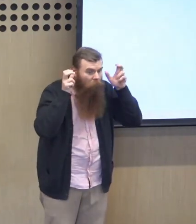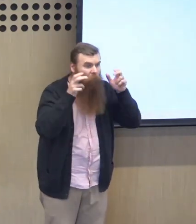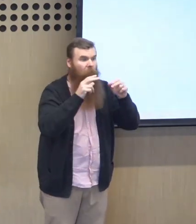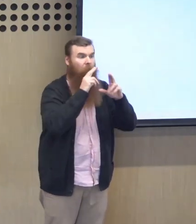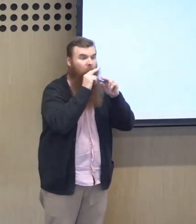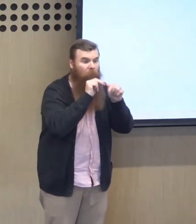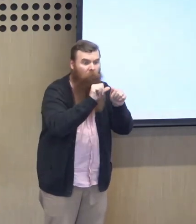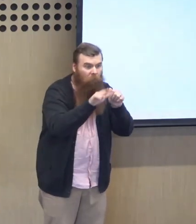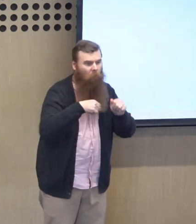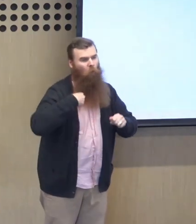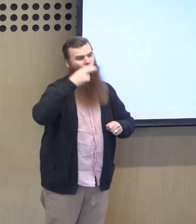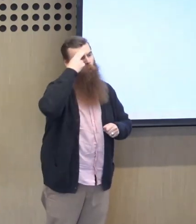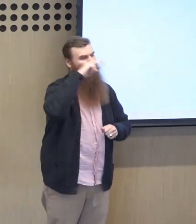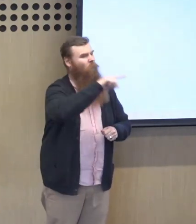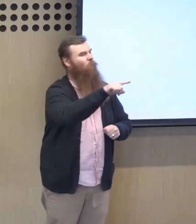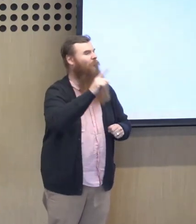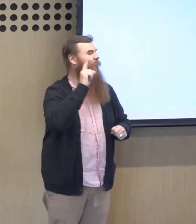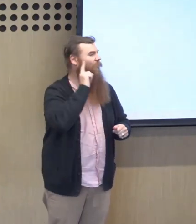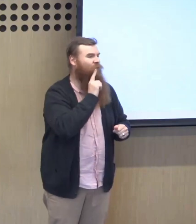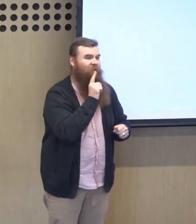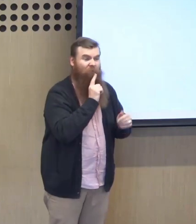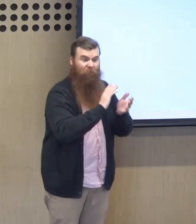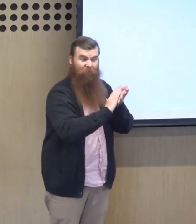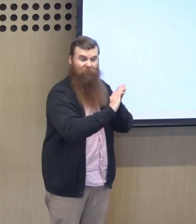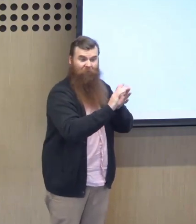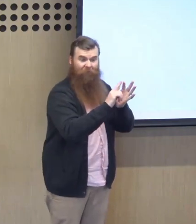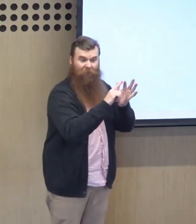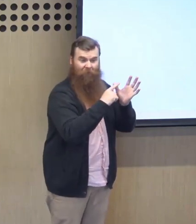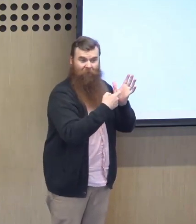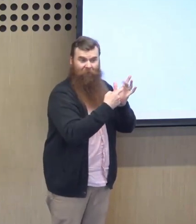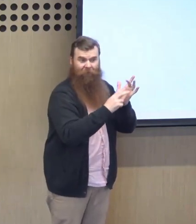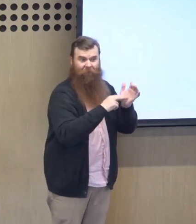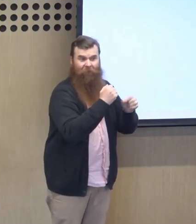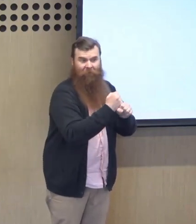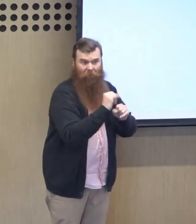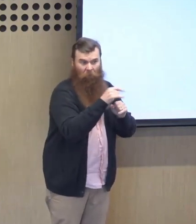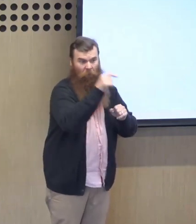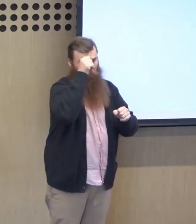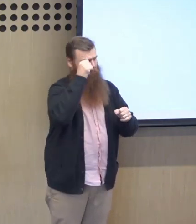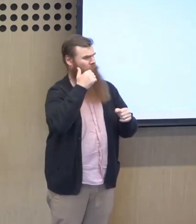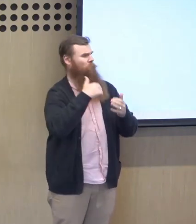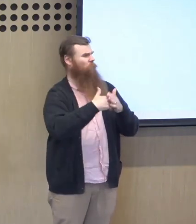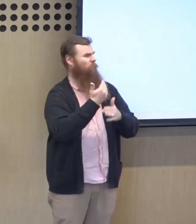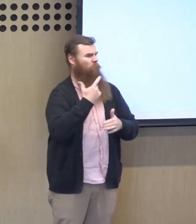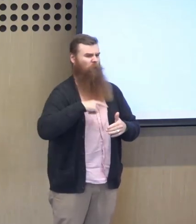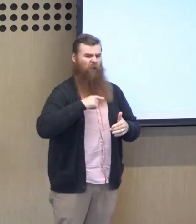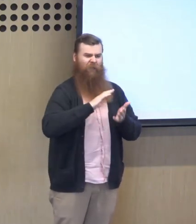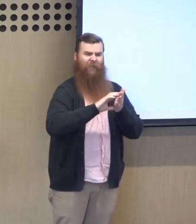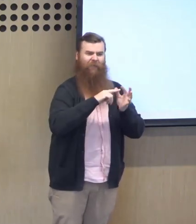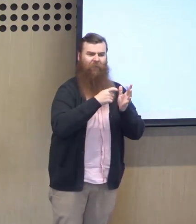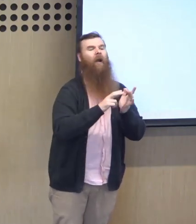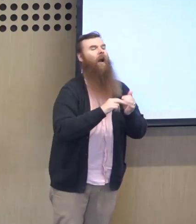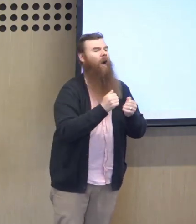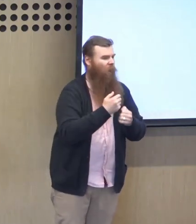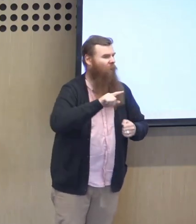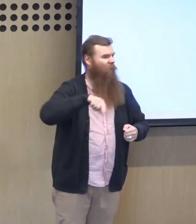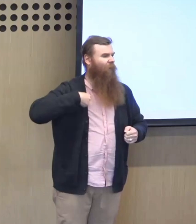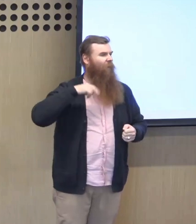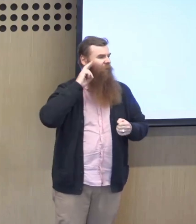You obviously know people who are like you that hearing people, I refer to those people who aren't deaf, so that you're hearing and that you're able to